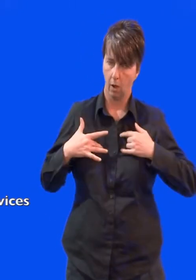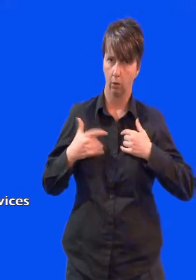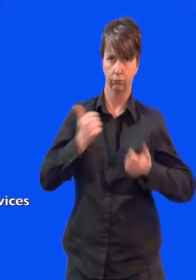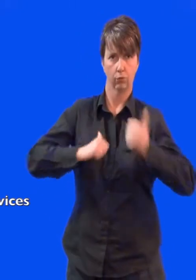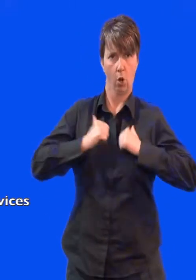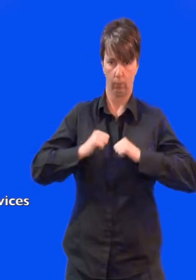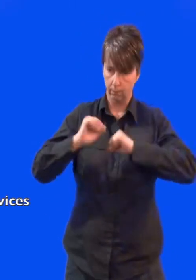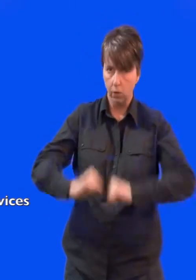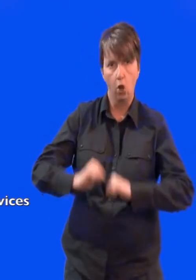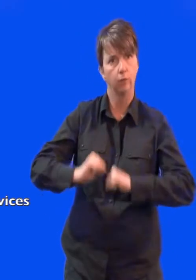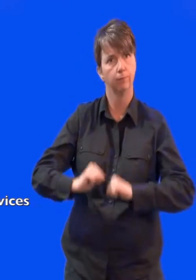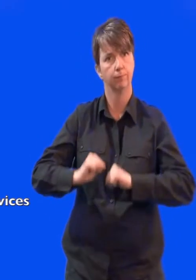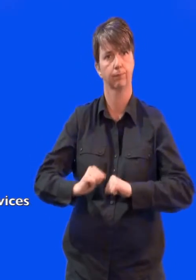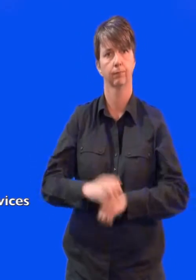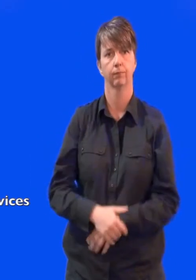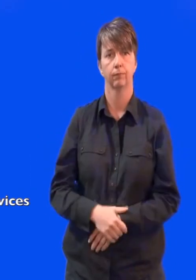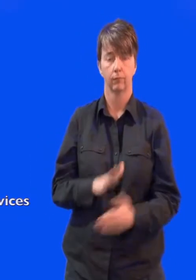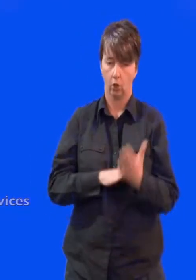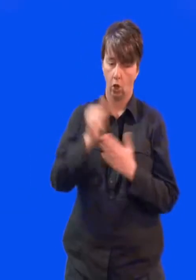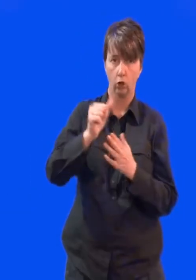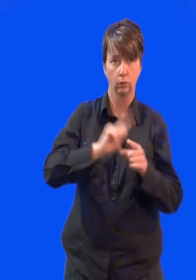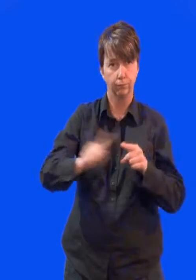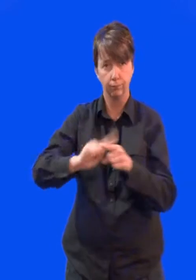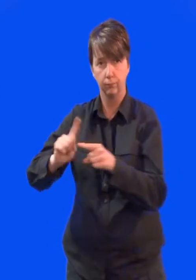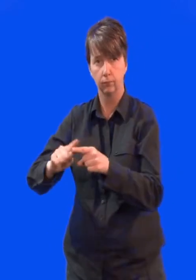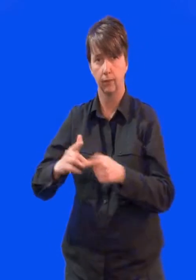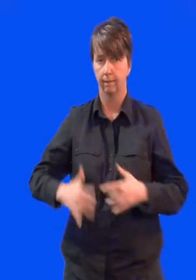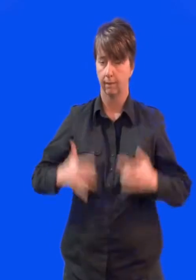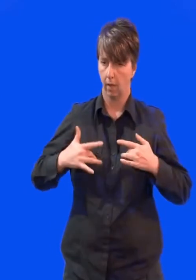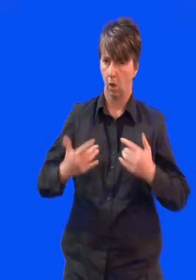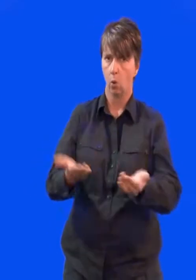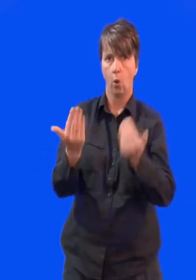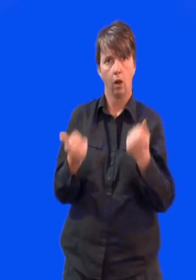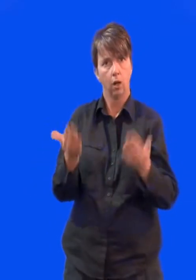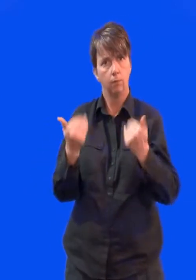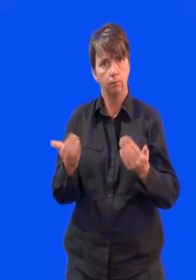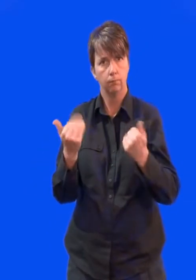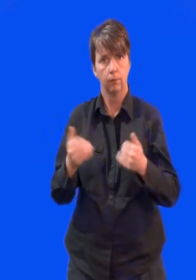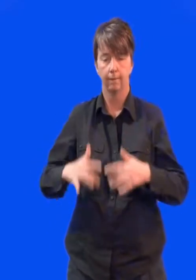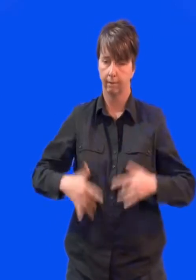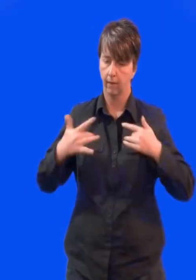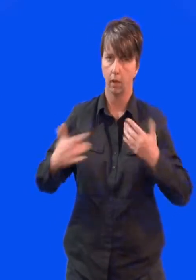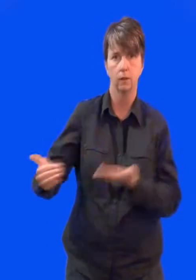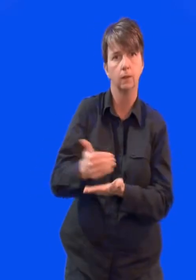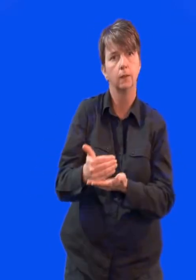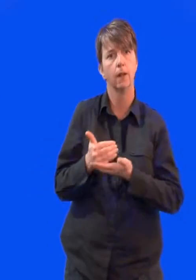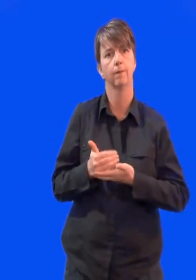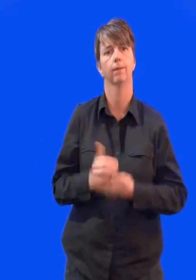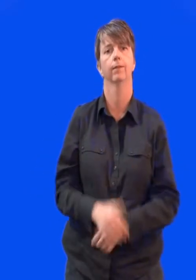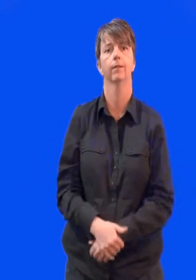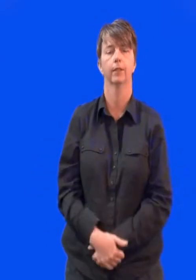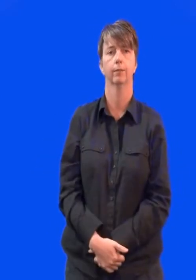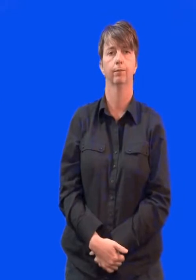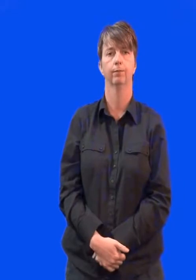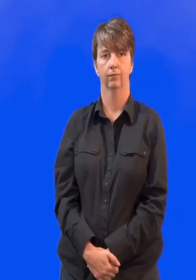services. And that people are proud of where they live. And that we all belong here. Our council helps us feel safe and welcome. No matter